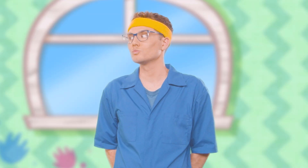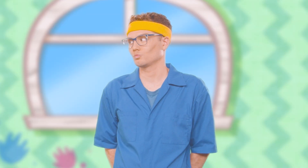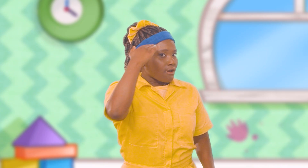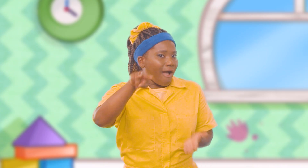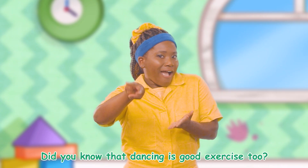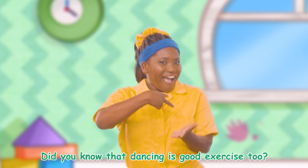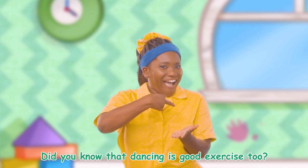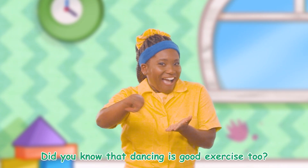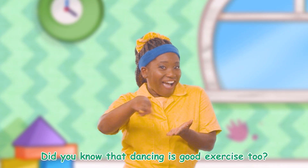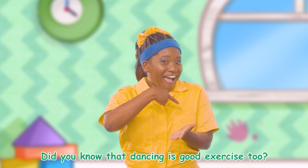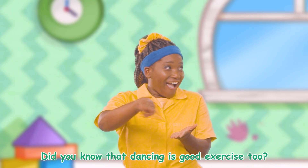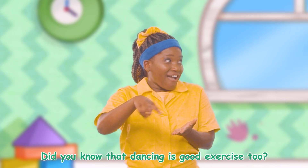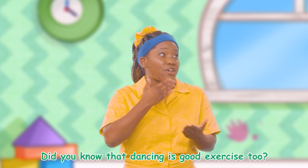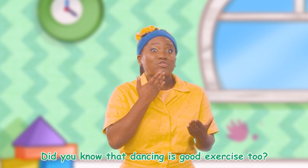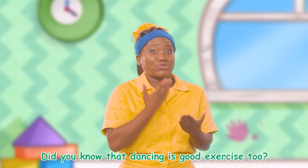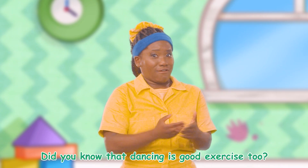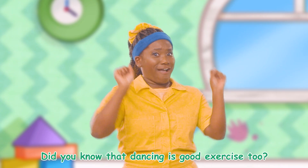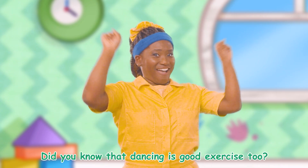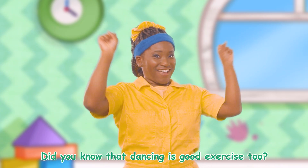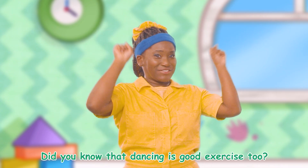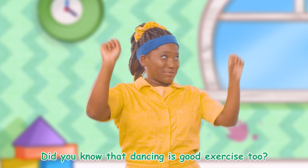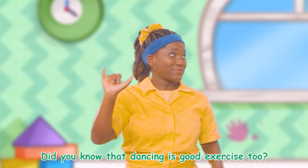Did you know that dancing is good exercise too?